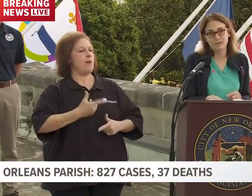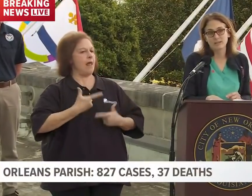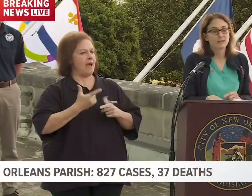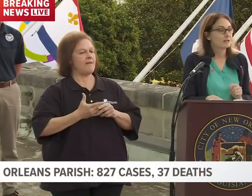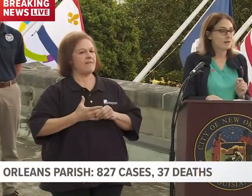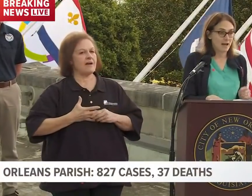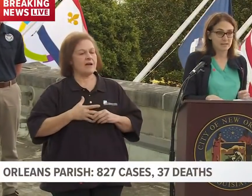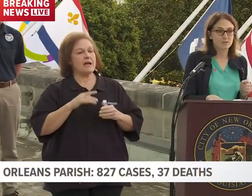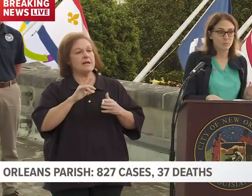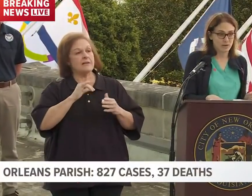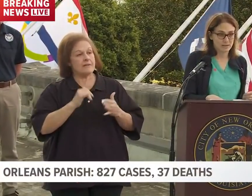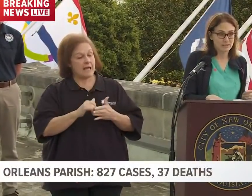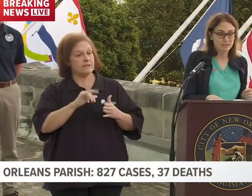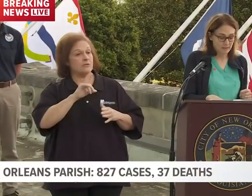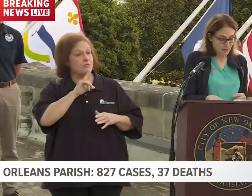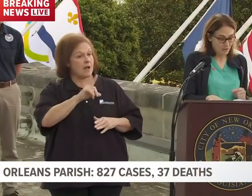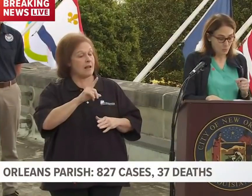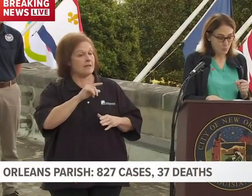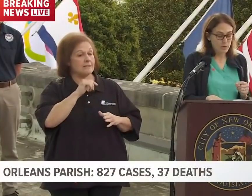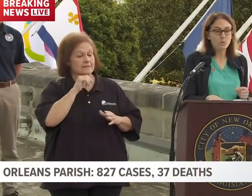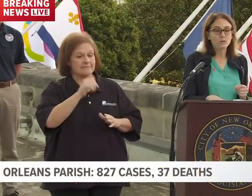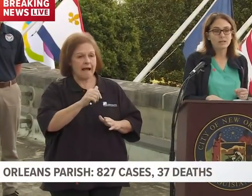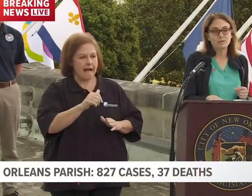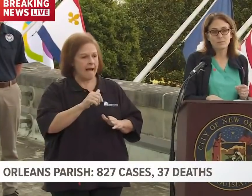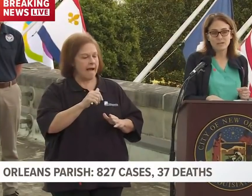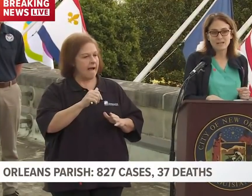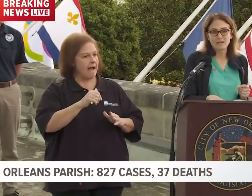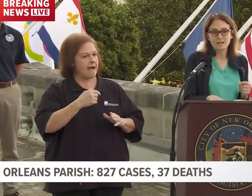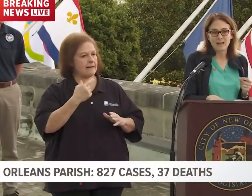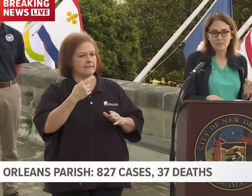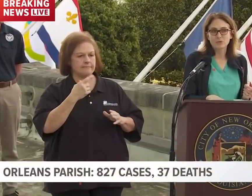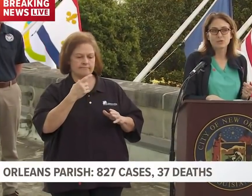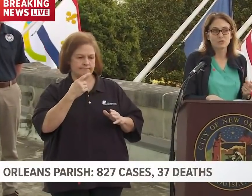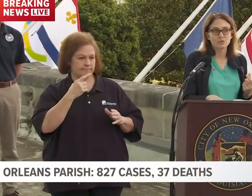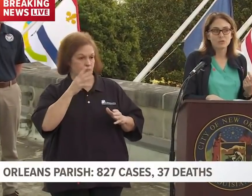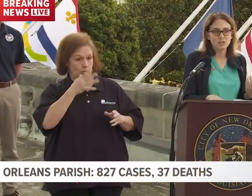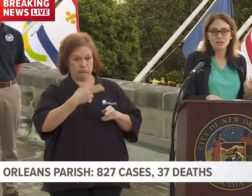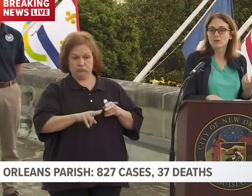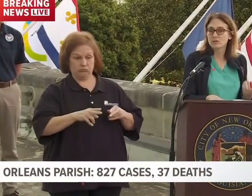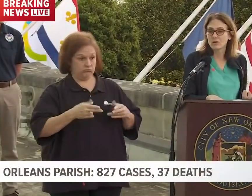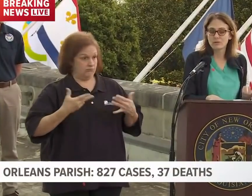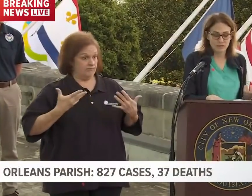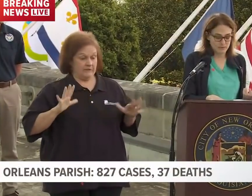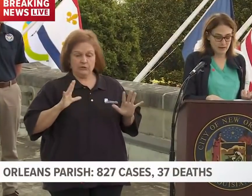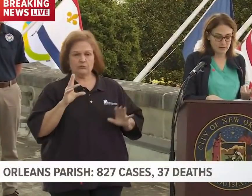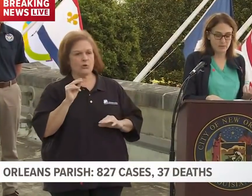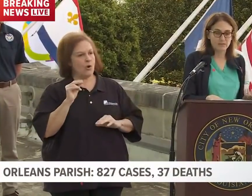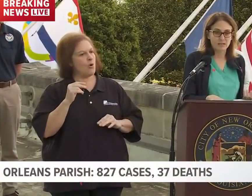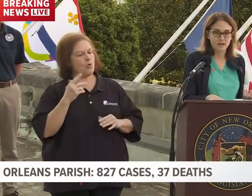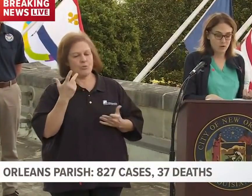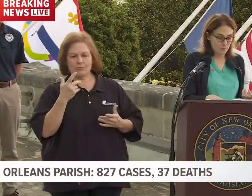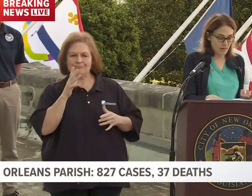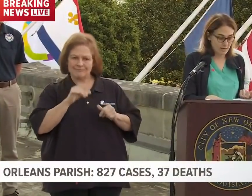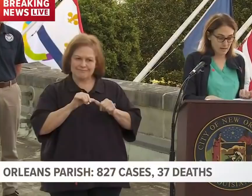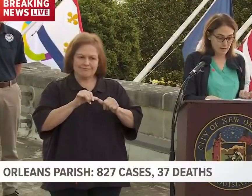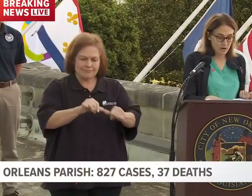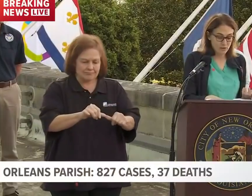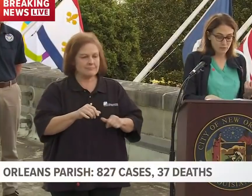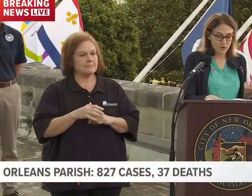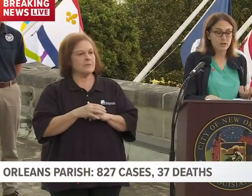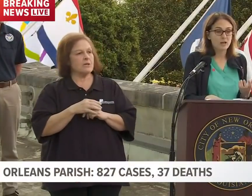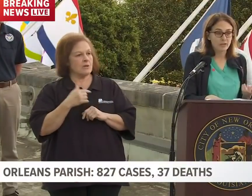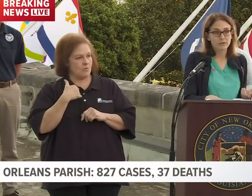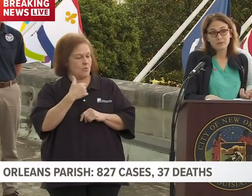marathon, not a sprint. We won't even be able to see or know the effects of our stay-at-home mandate